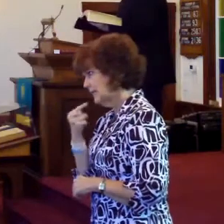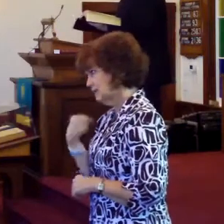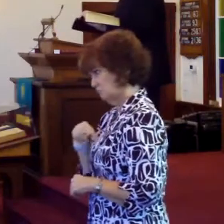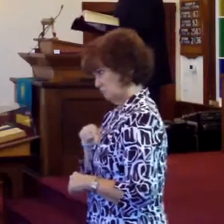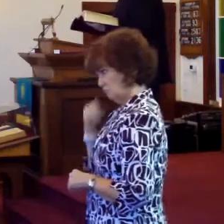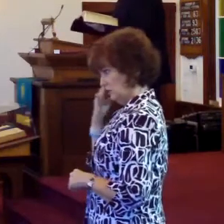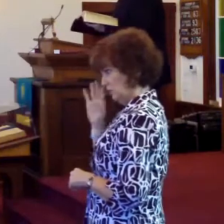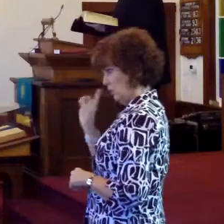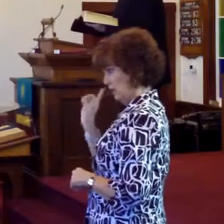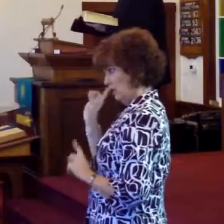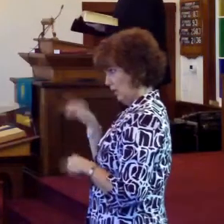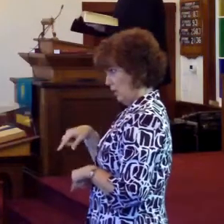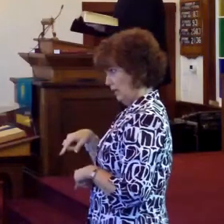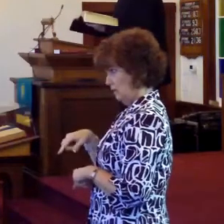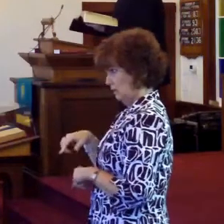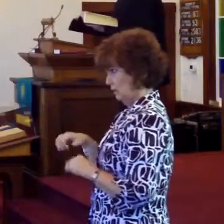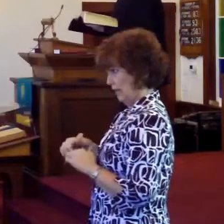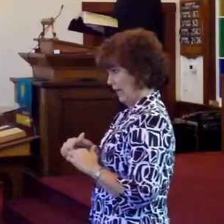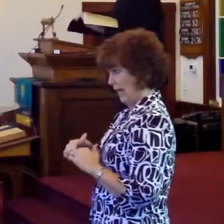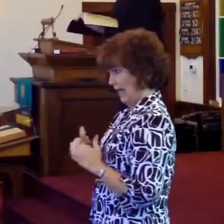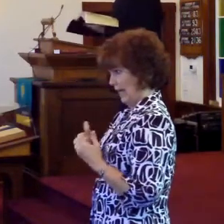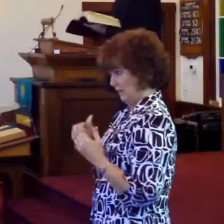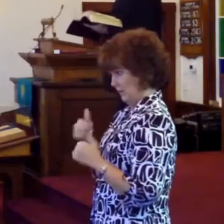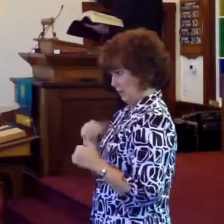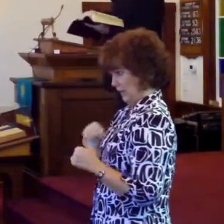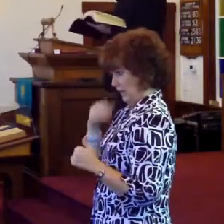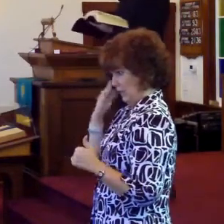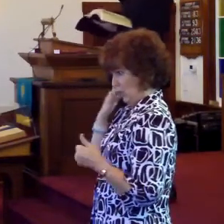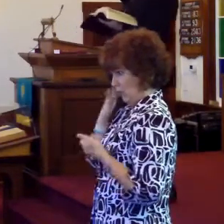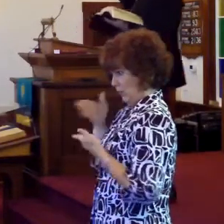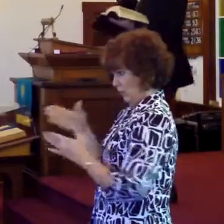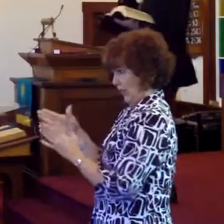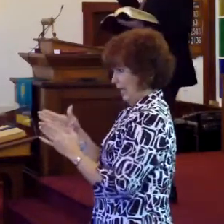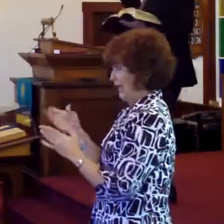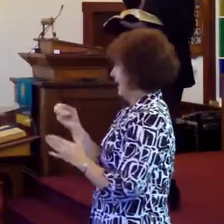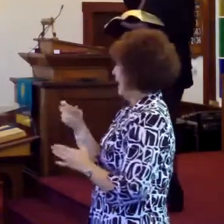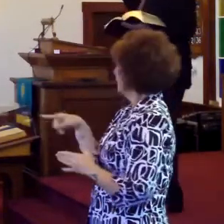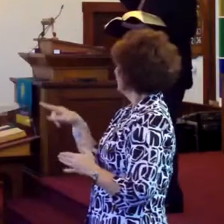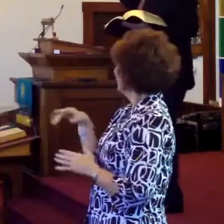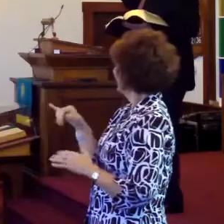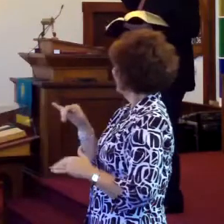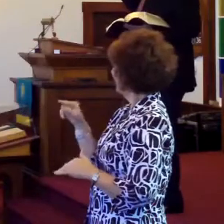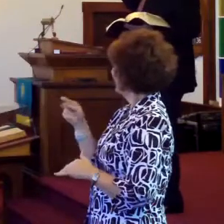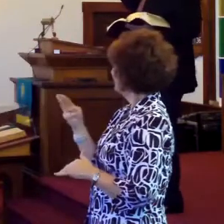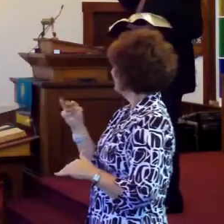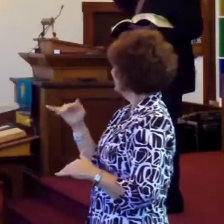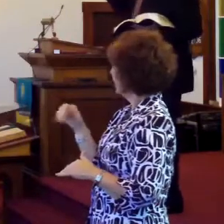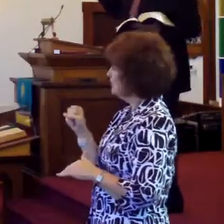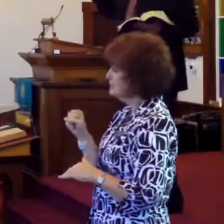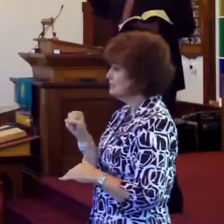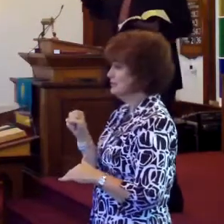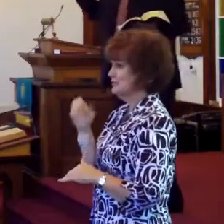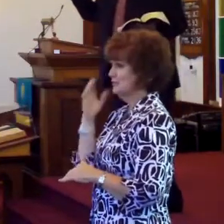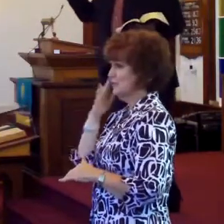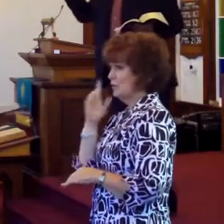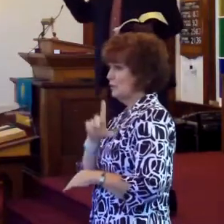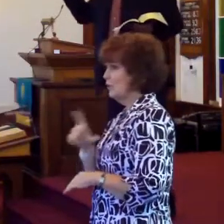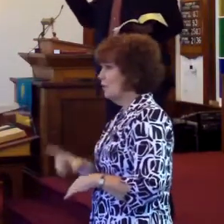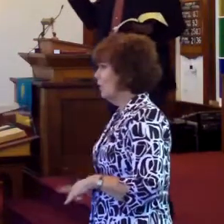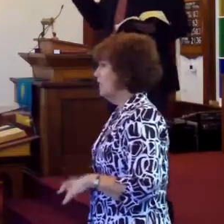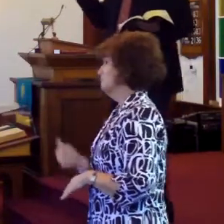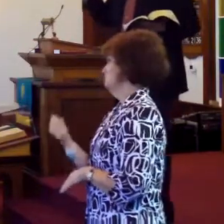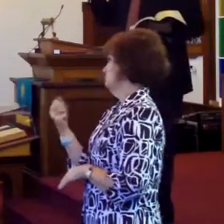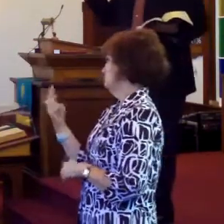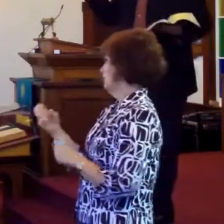know where you are going, or how can we know the way? How many of you are like Thomas? Been with Christ the whole time, couple years.